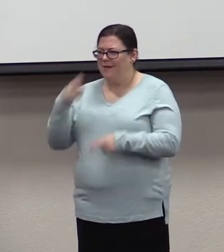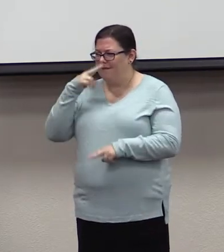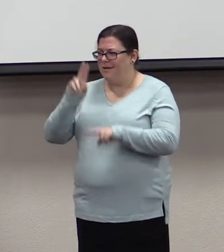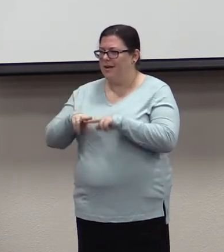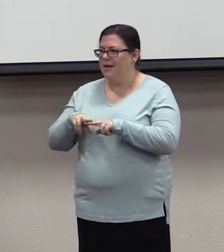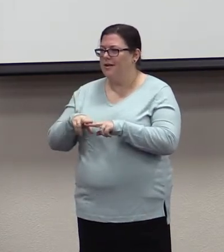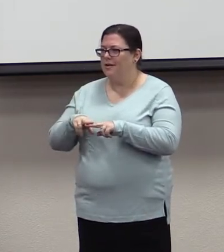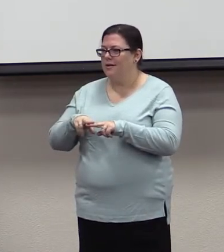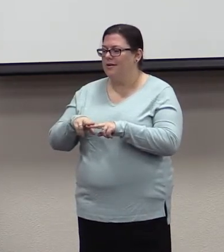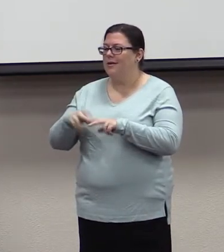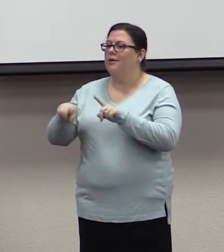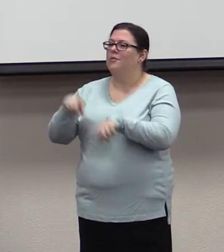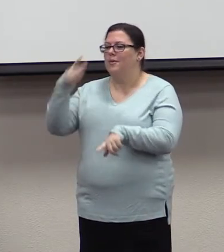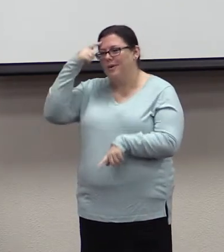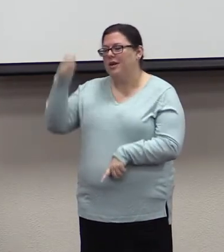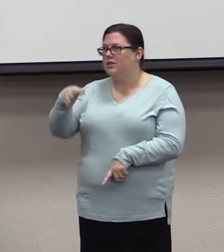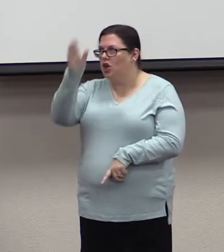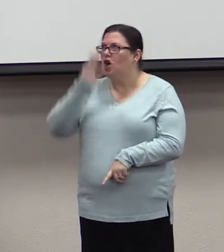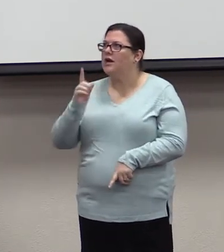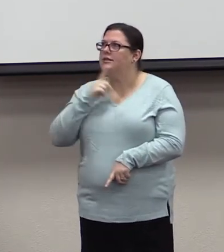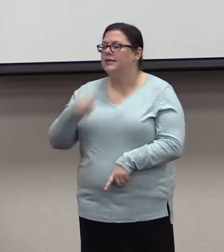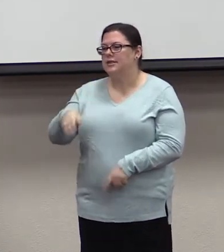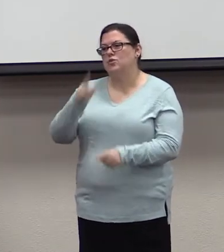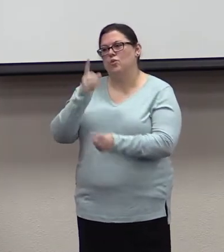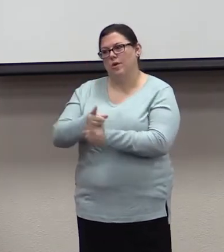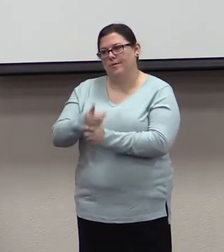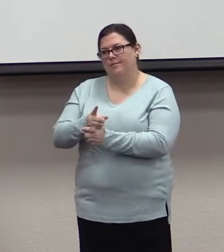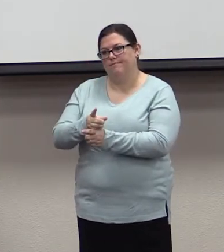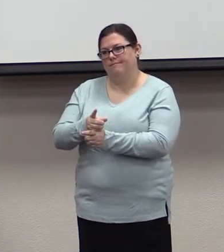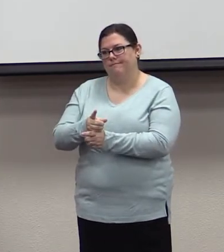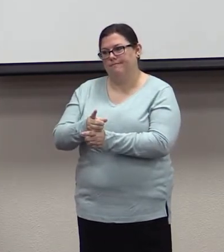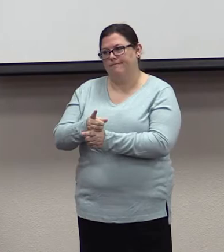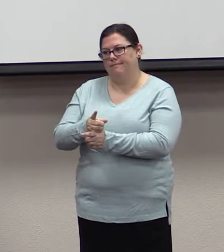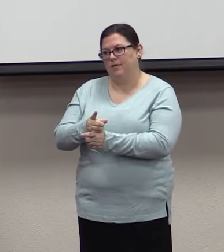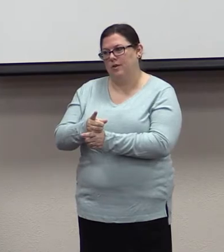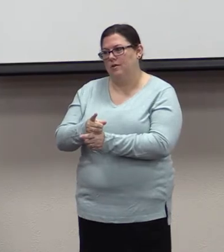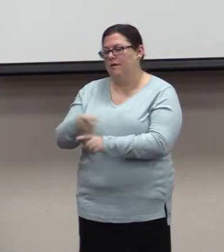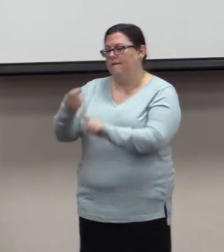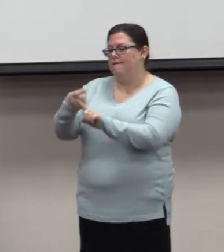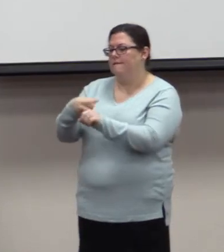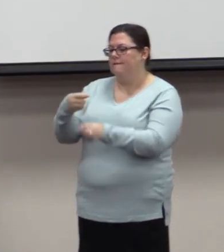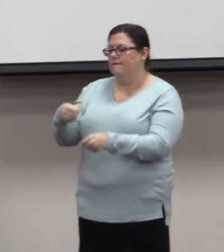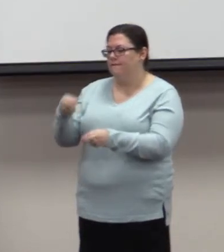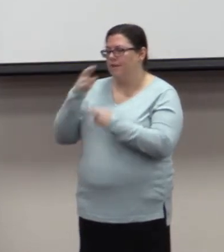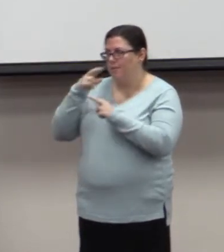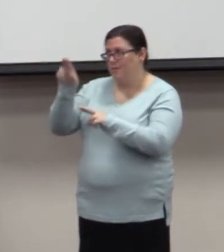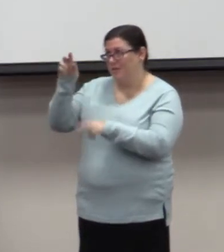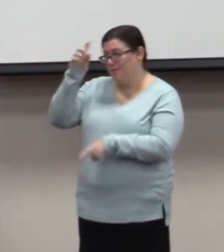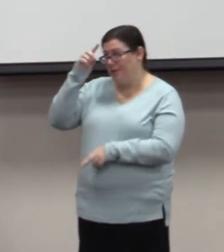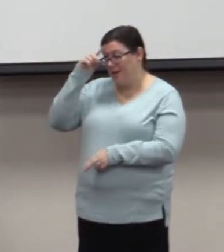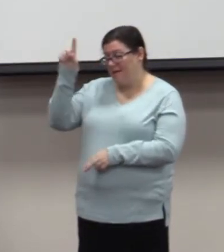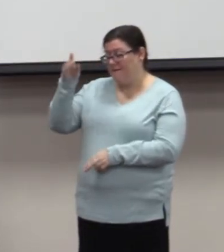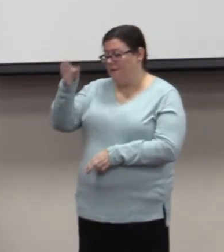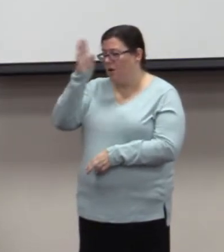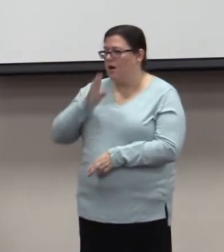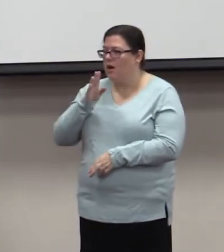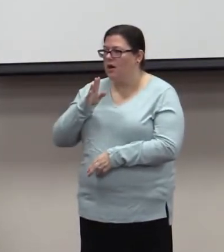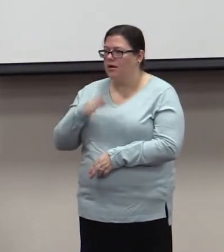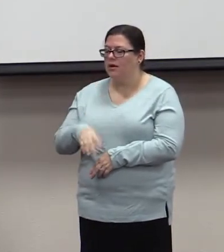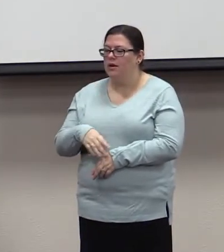And out of reverence for Christ, we should go, okay, that's enough. You said it was right. Let's just respect that.